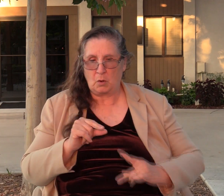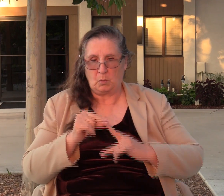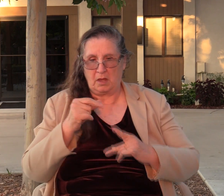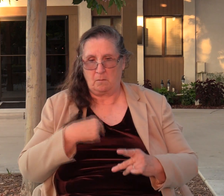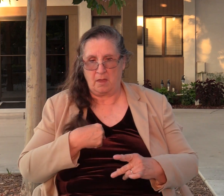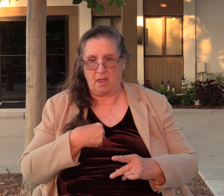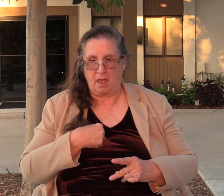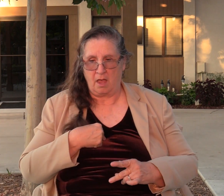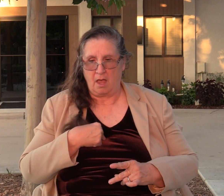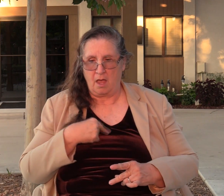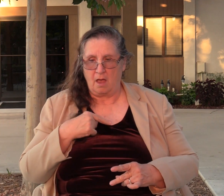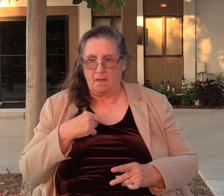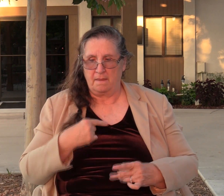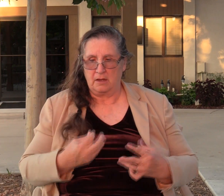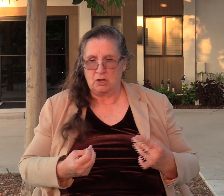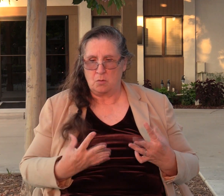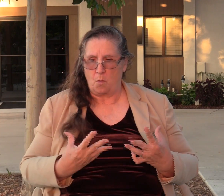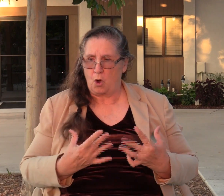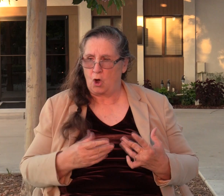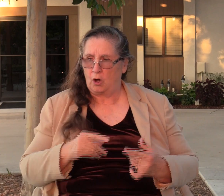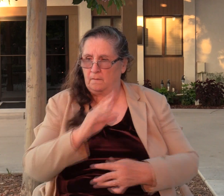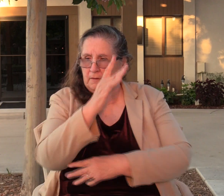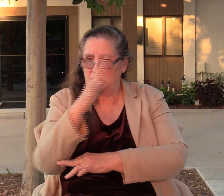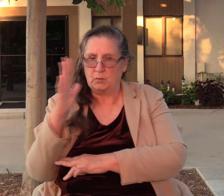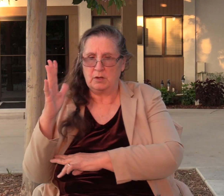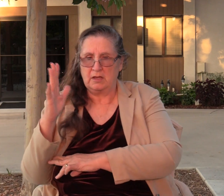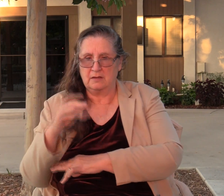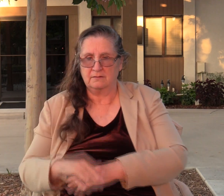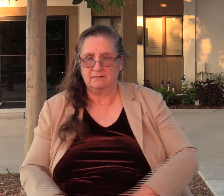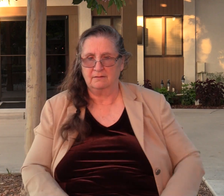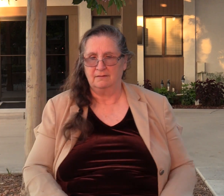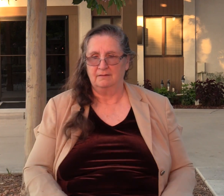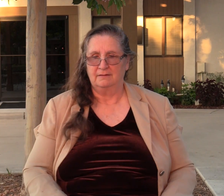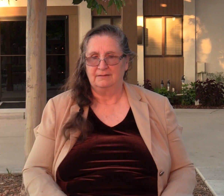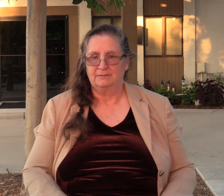bramble burn the trees. Fire's about all the bramble's good for.